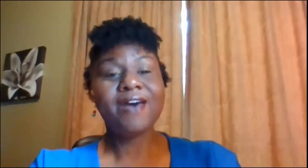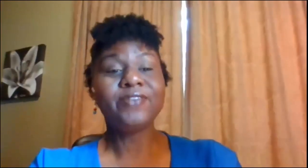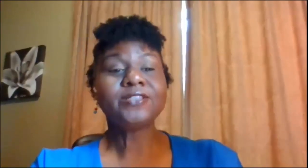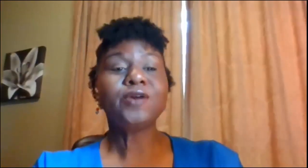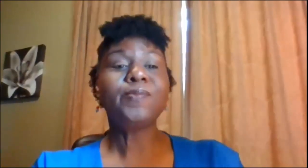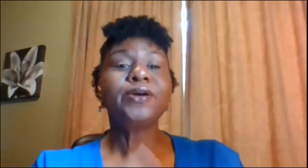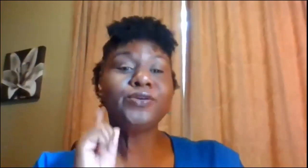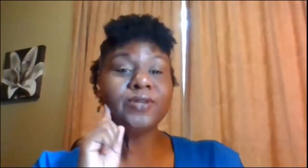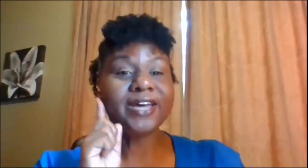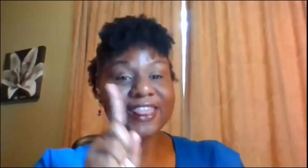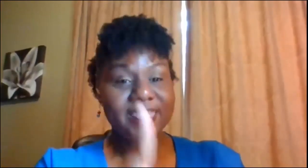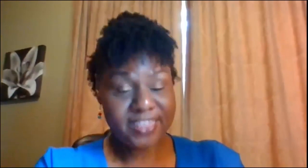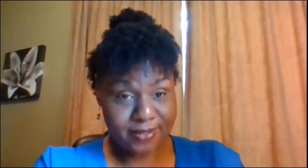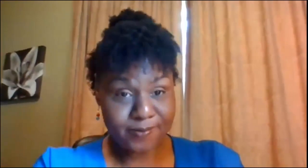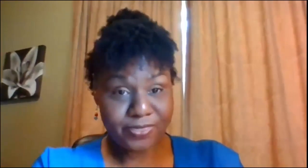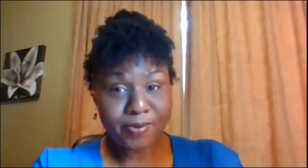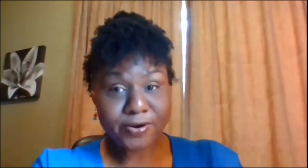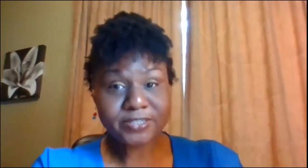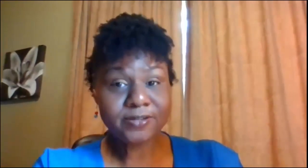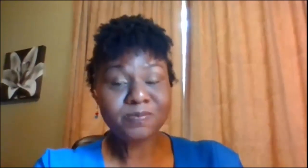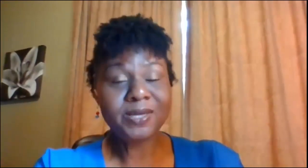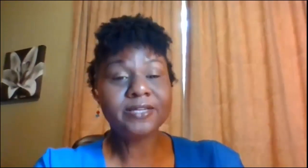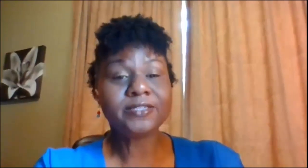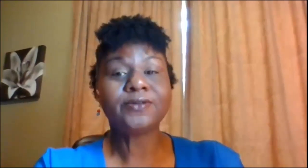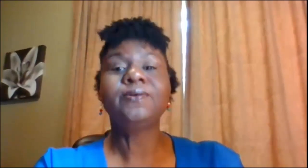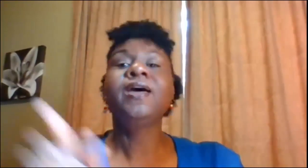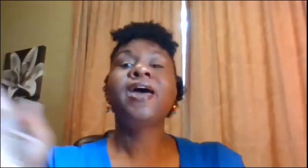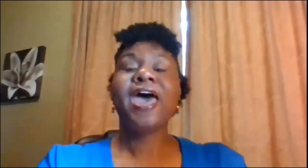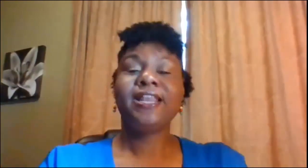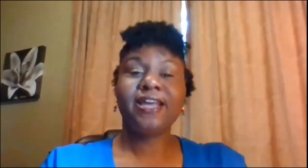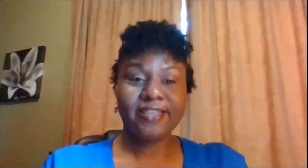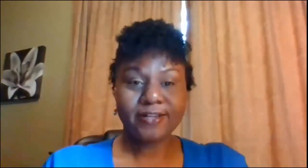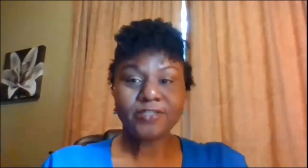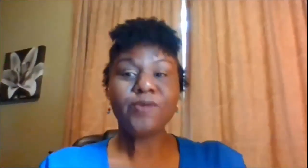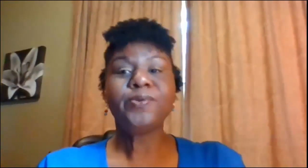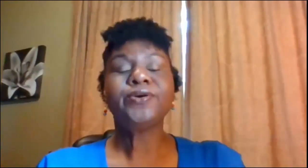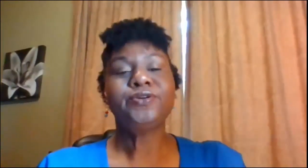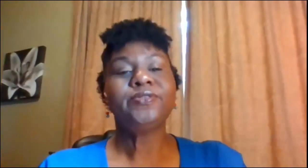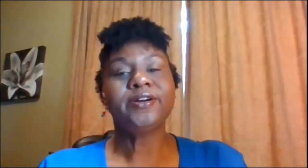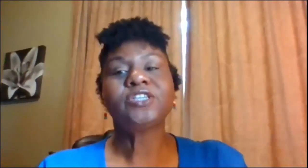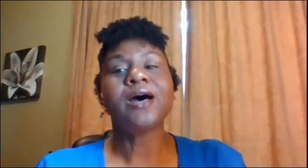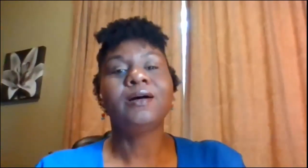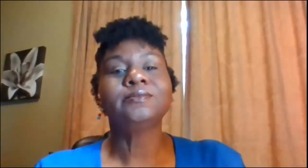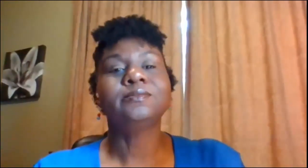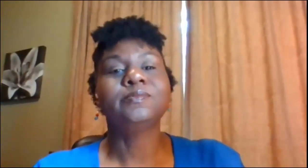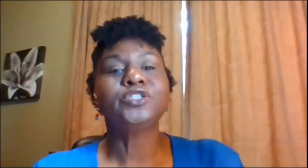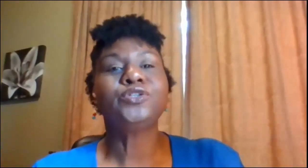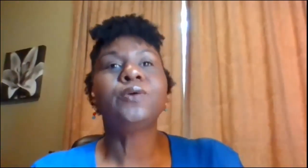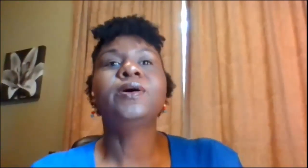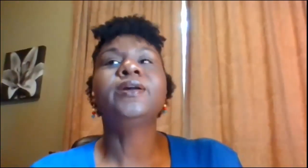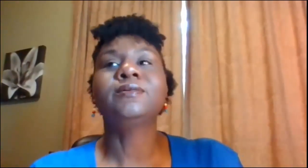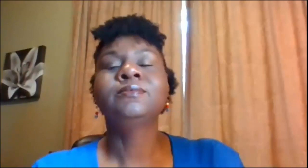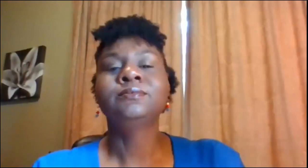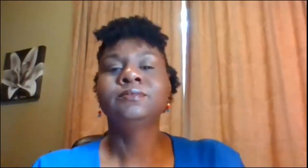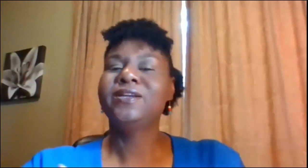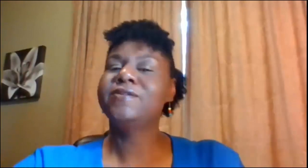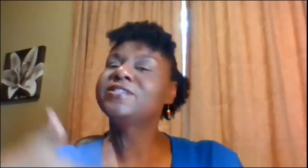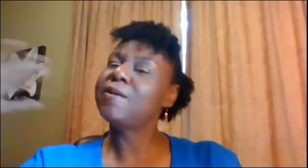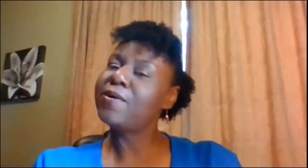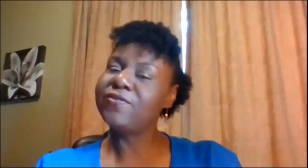have an interpreter you look at them the person you're speaking to and let the interpreter do their job but you don't want to you know step over